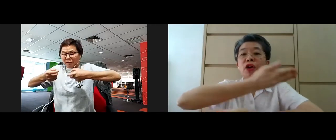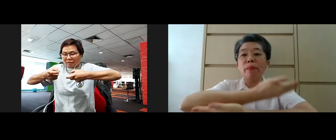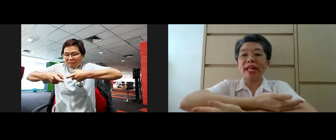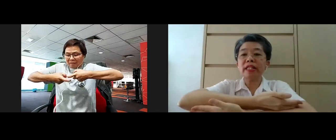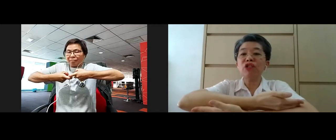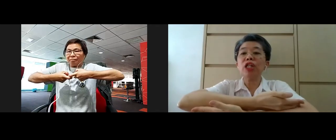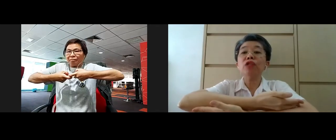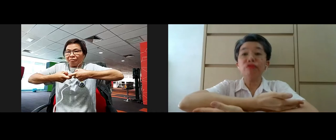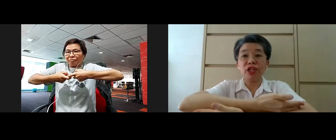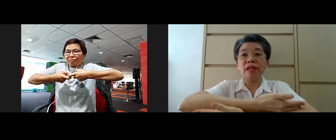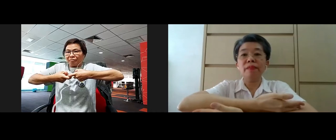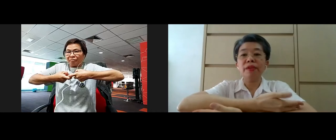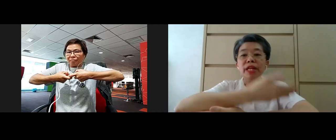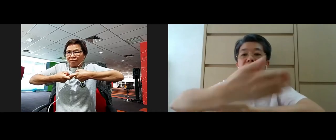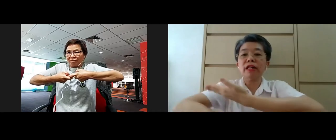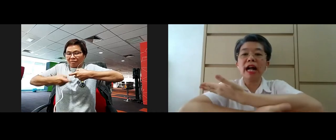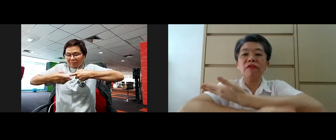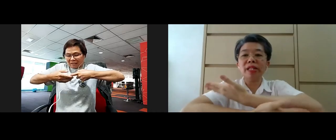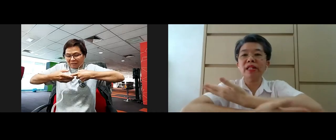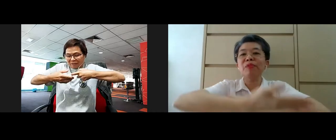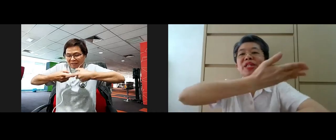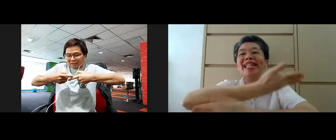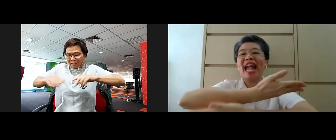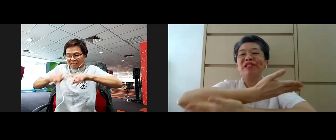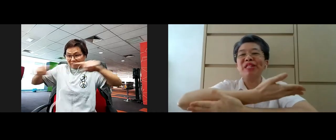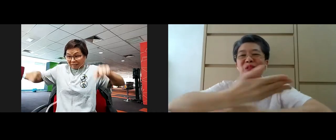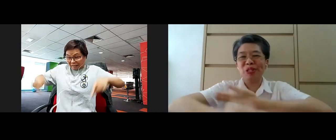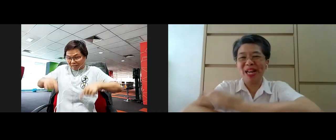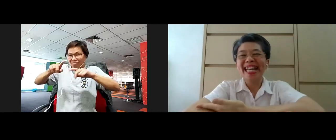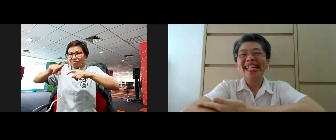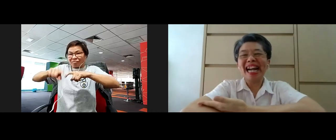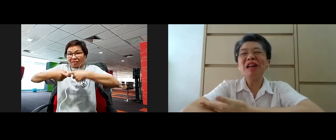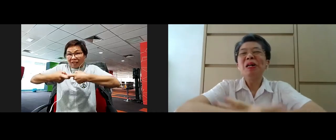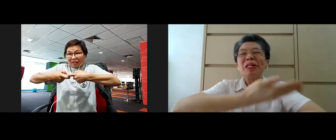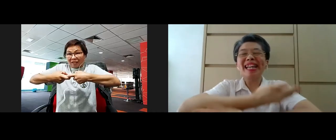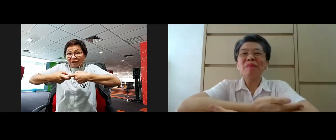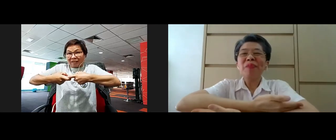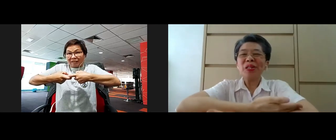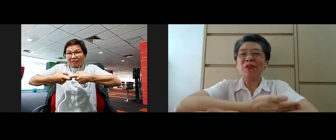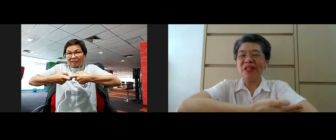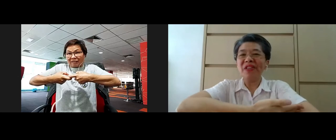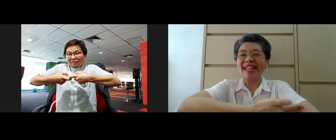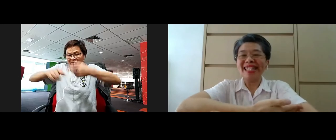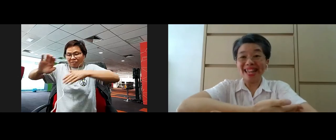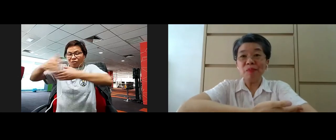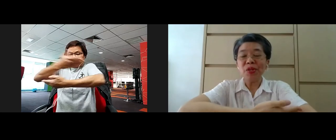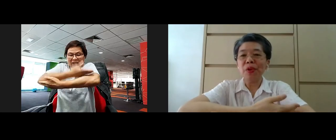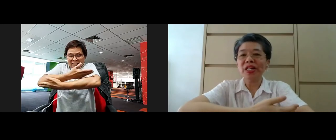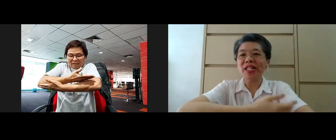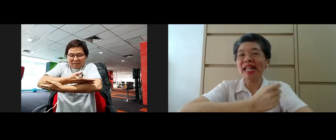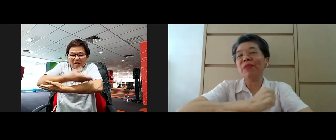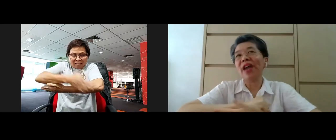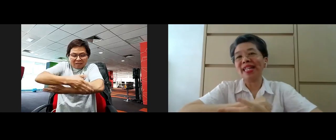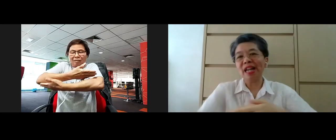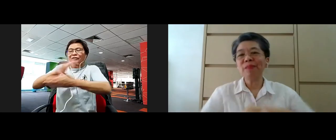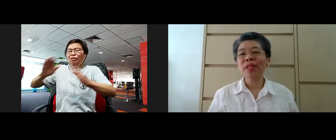your meditation cushion, okay? Your calf muscle. I'm using the hand to demonstrate, yeah? Okay, so feel that, okay? So